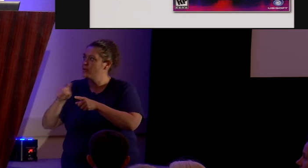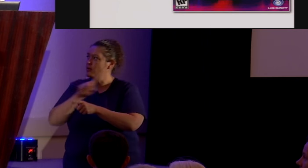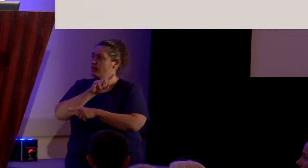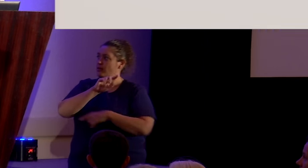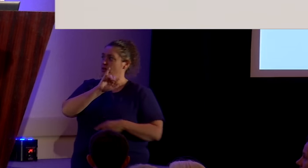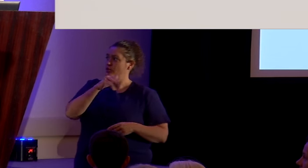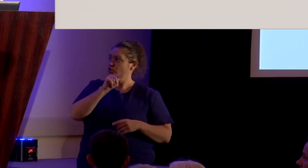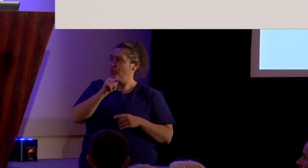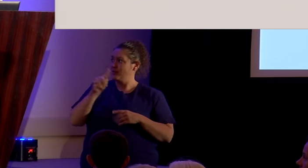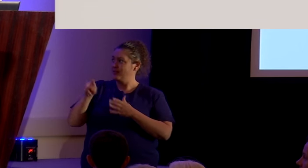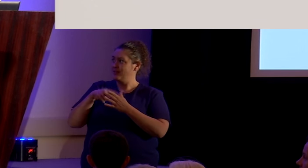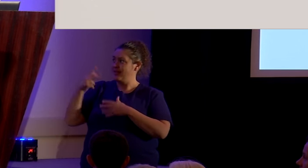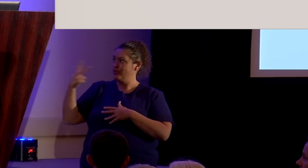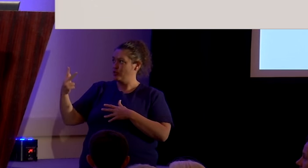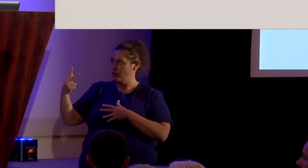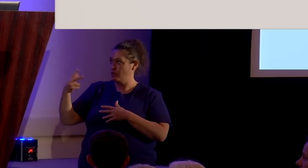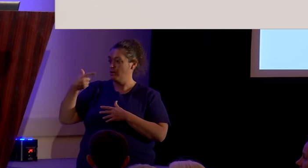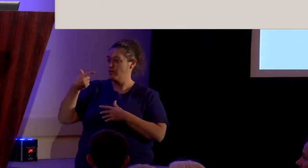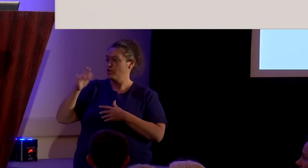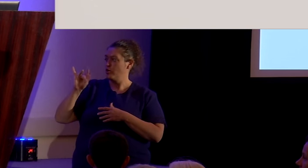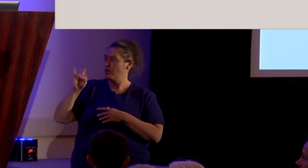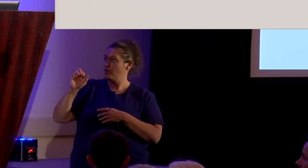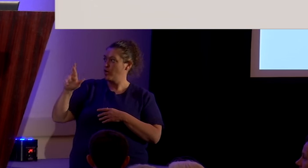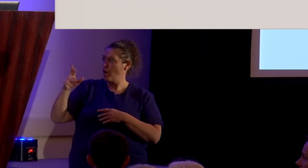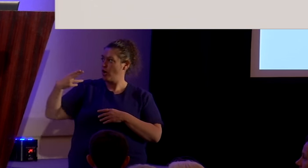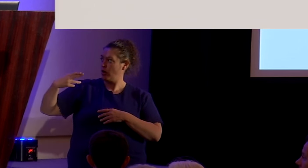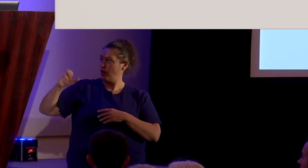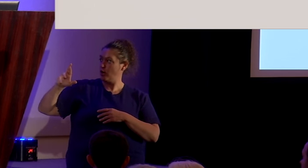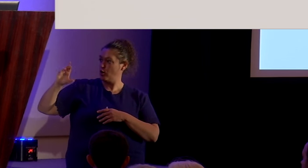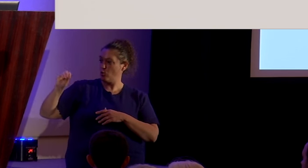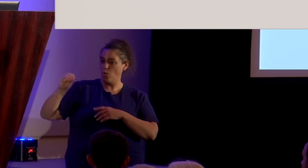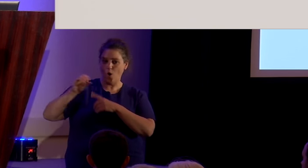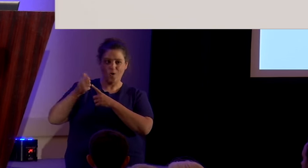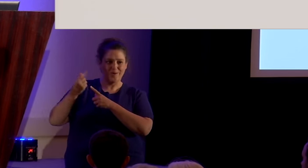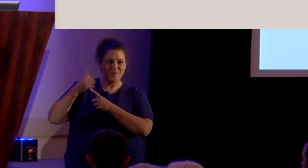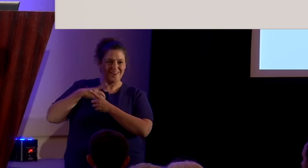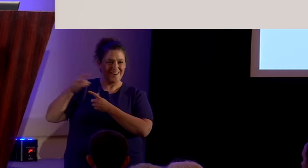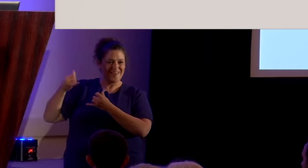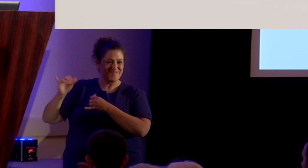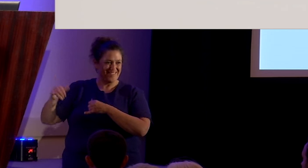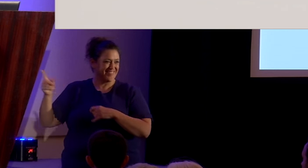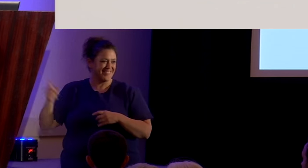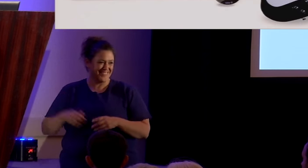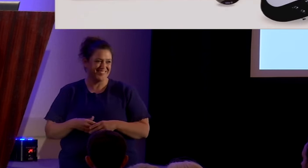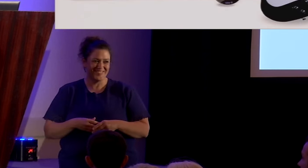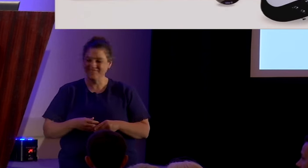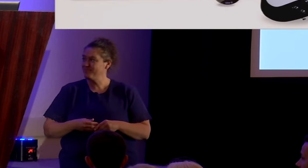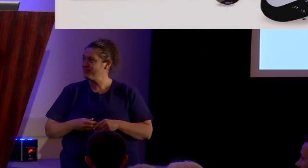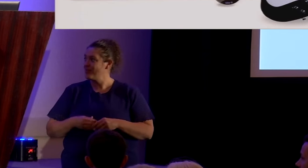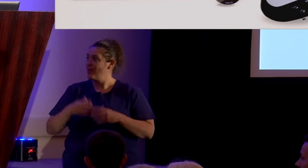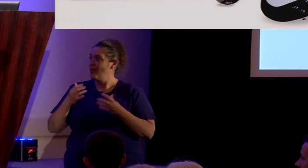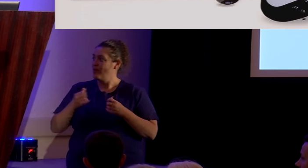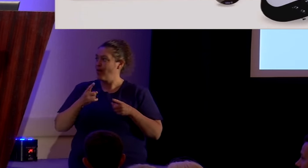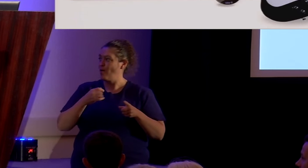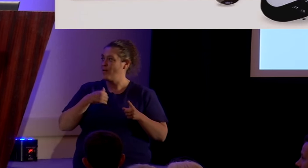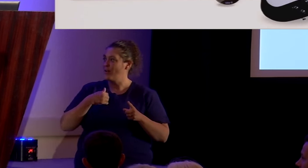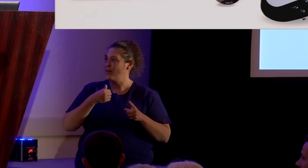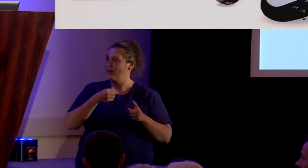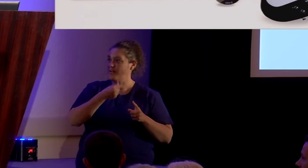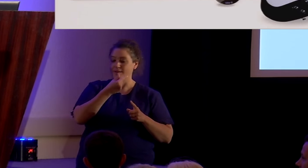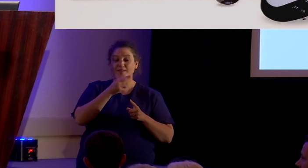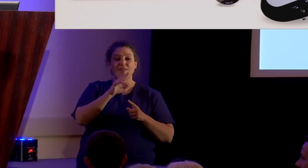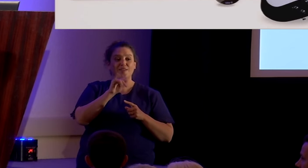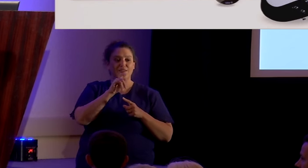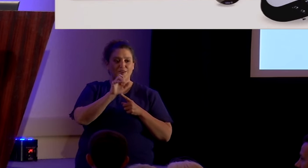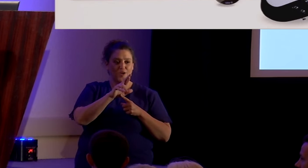3. Here's Guitar Hero. Anybody like to play Guitar Hero? Well, here we've got Guitar